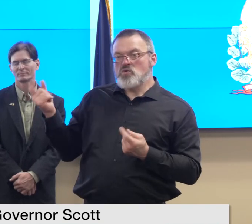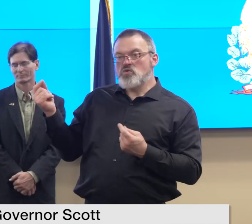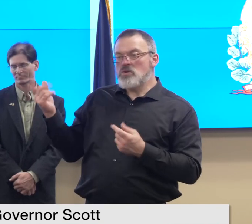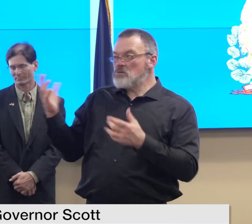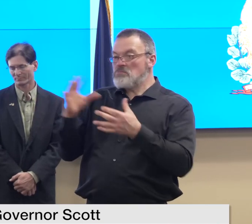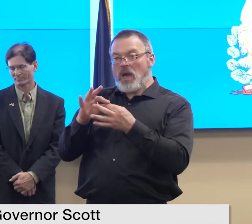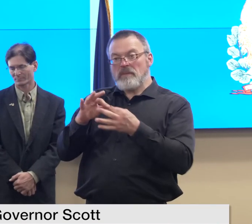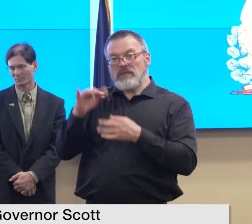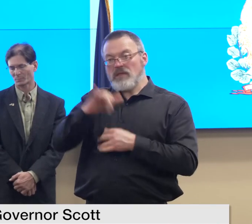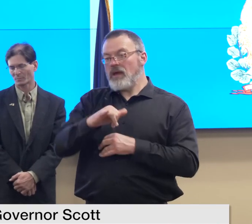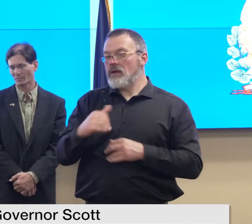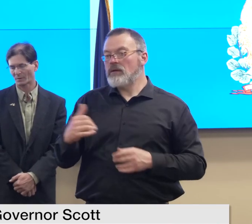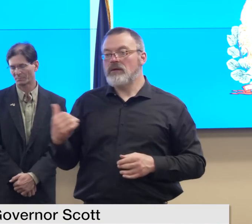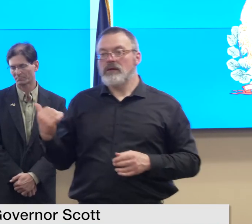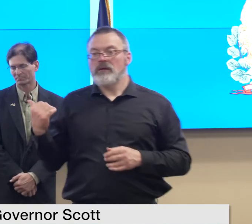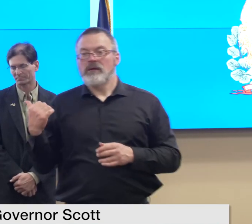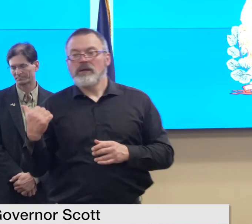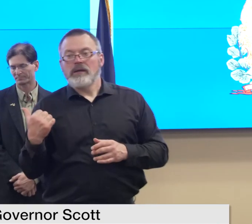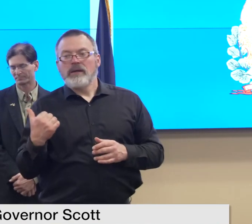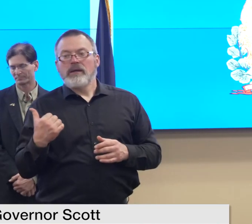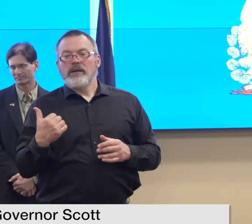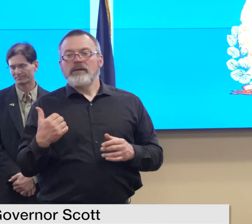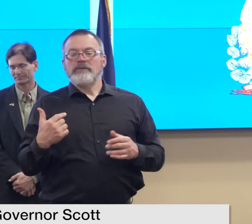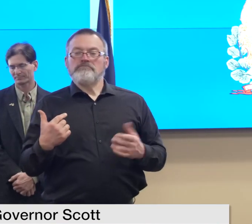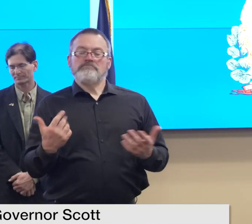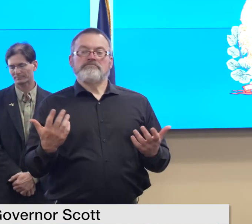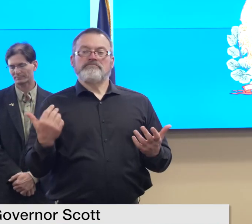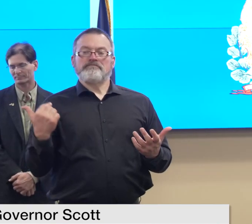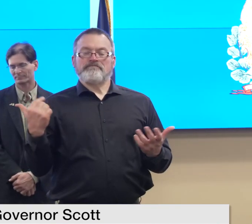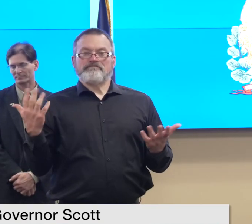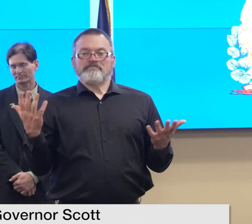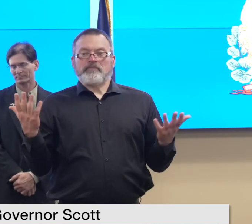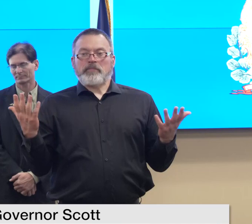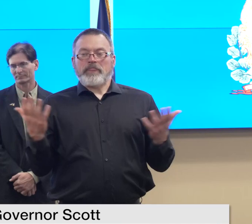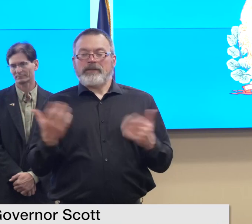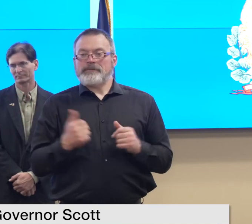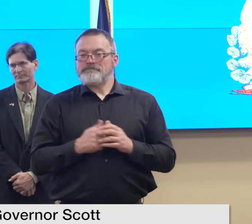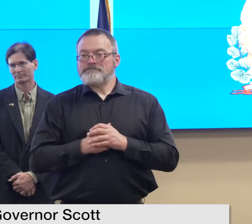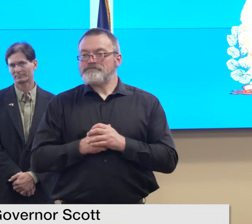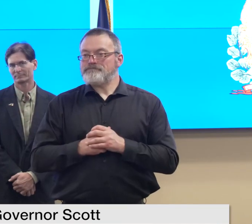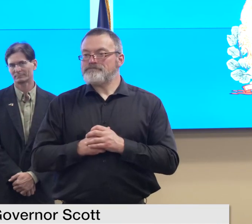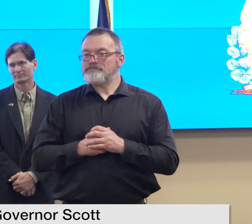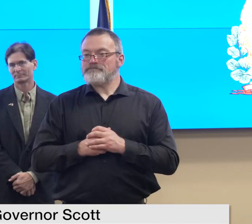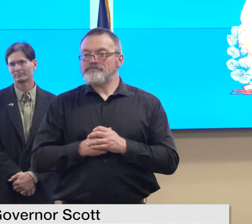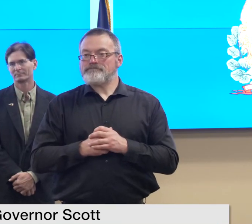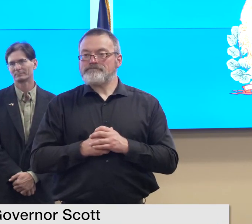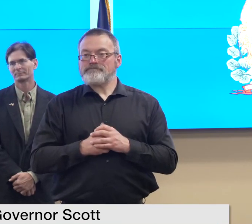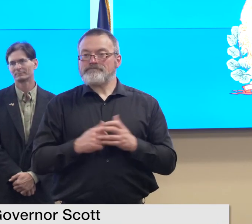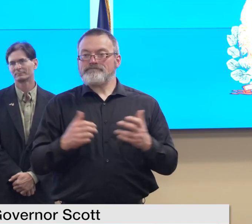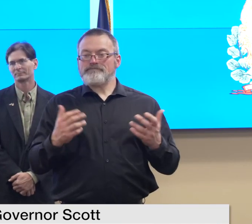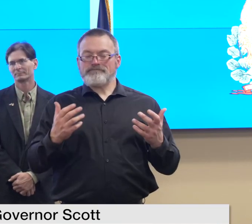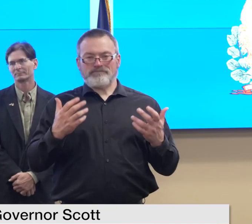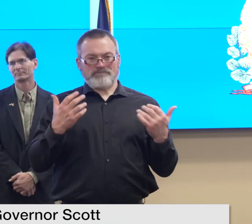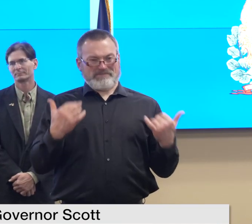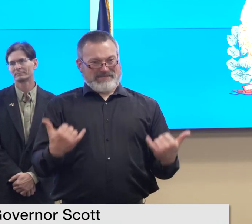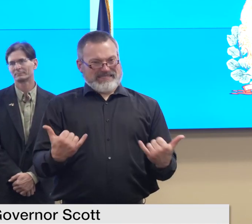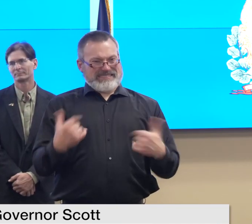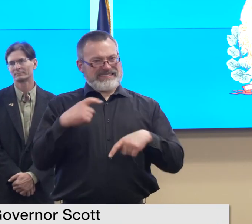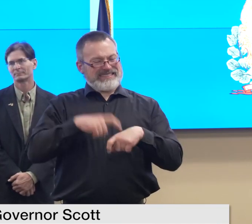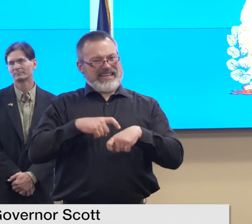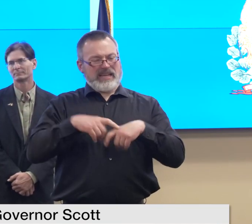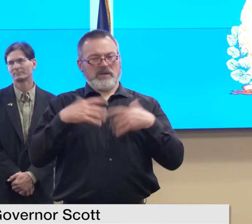no i mean it's uh certainly uncertain times in many respects uh